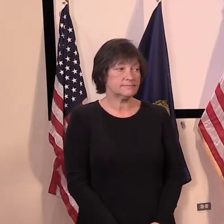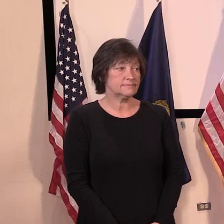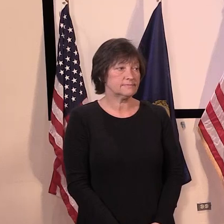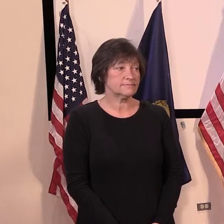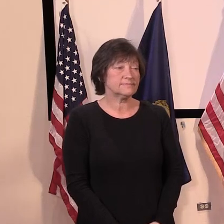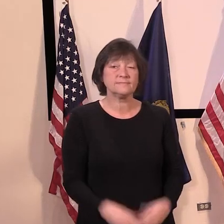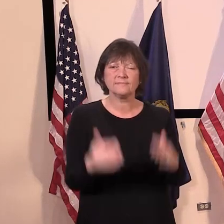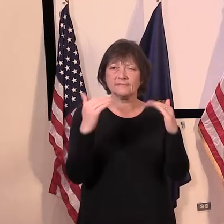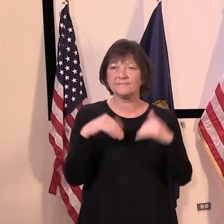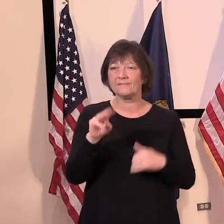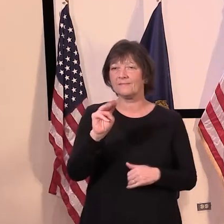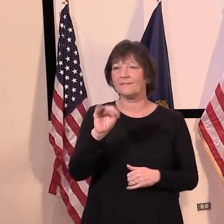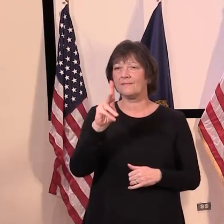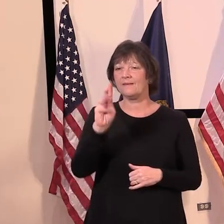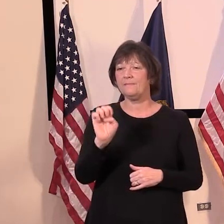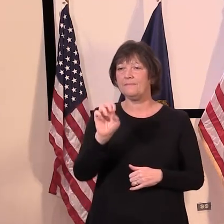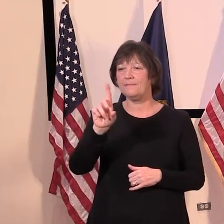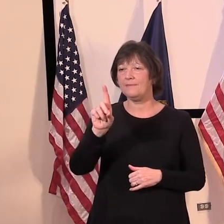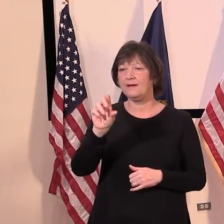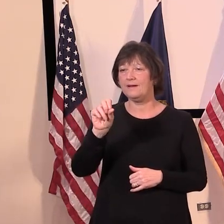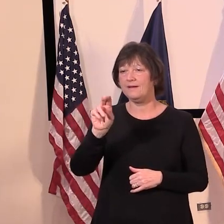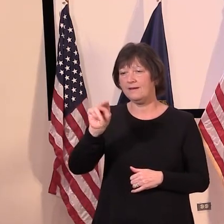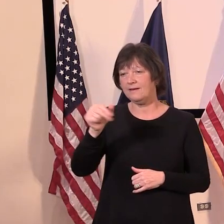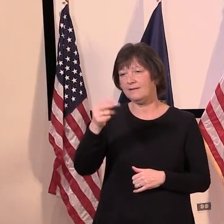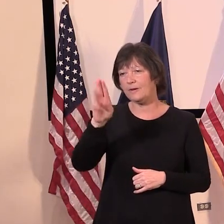All right. Mike Donahue, the Islander.